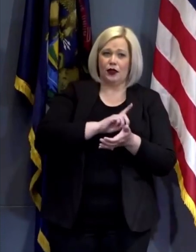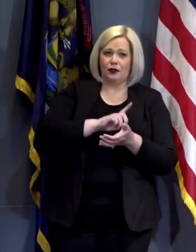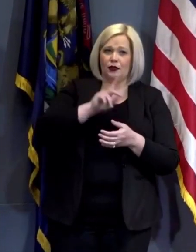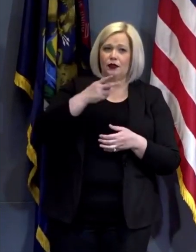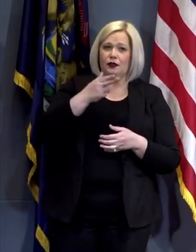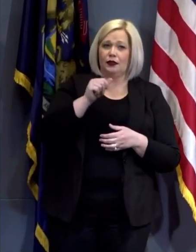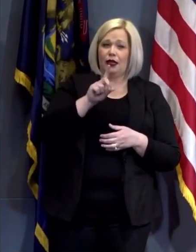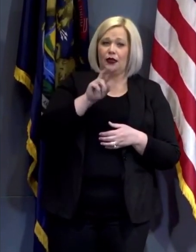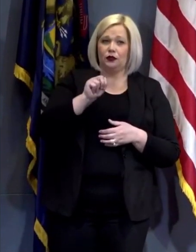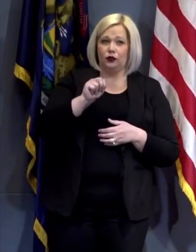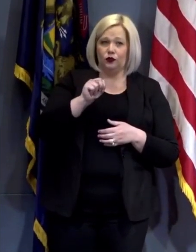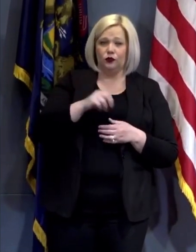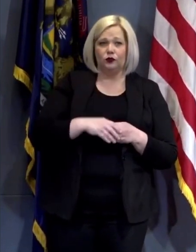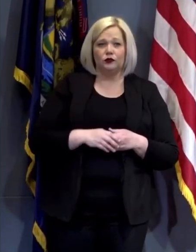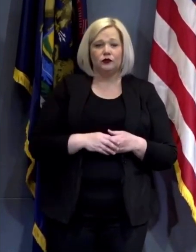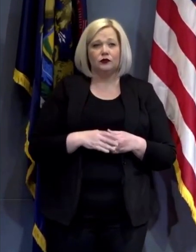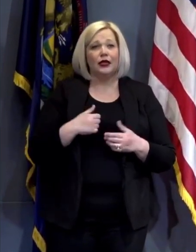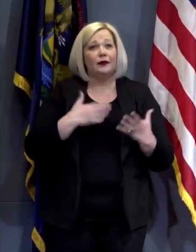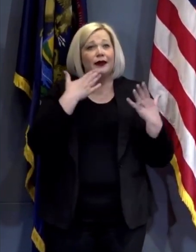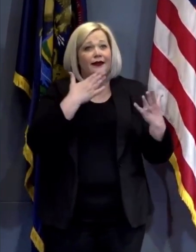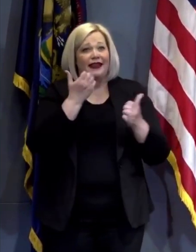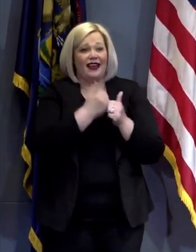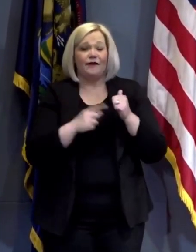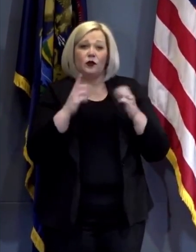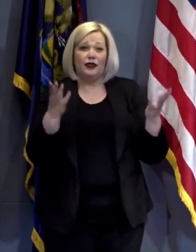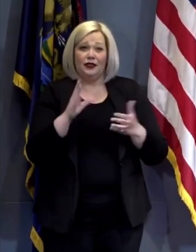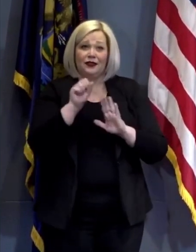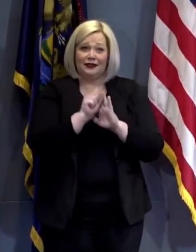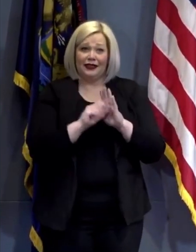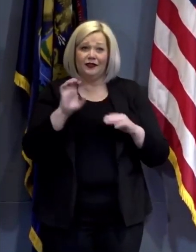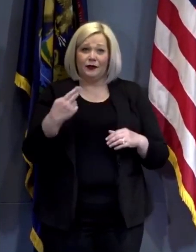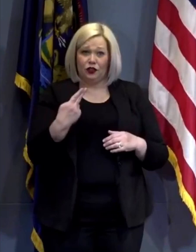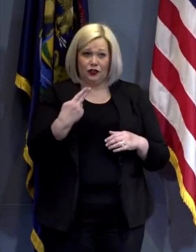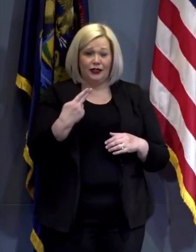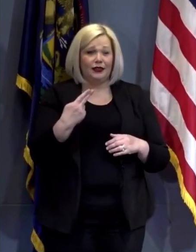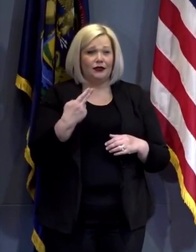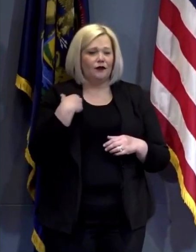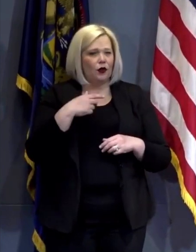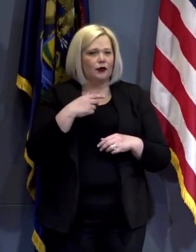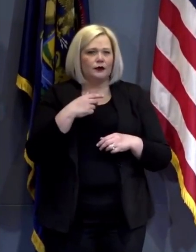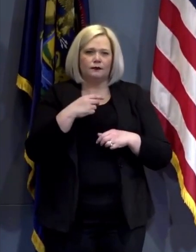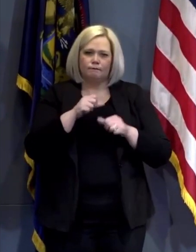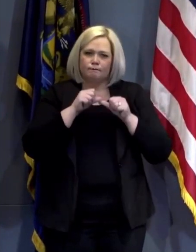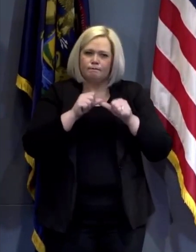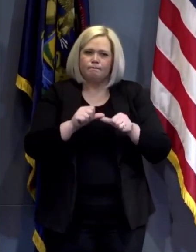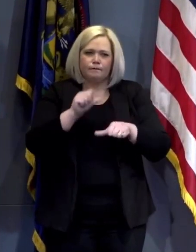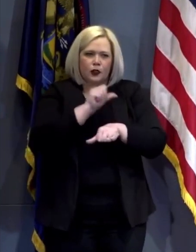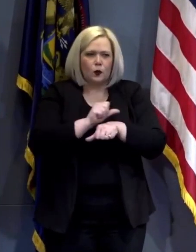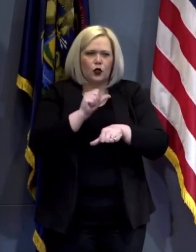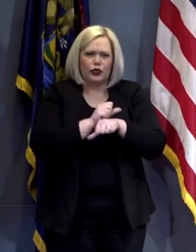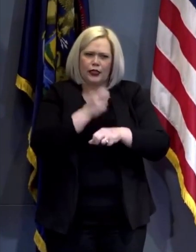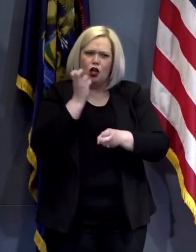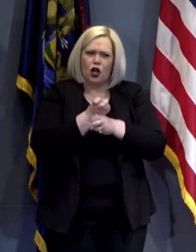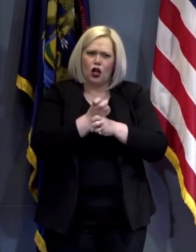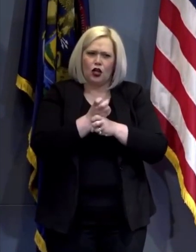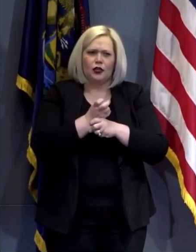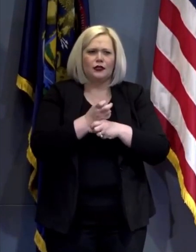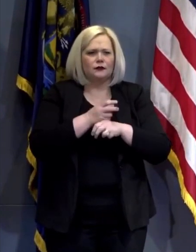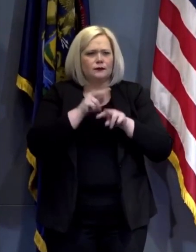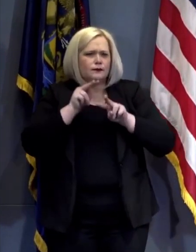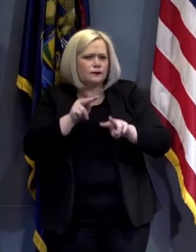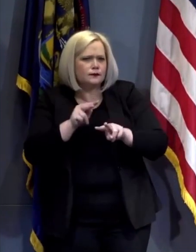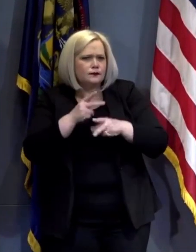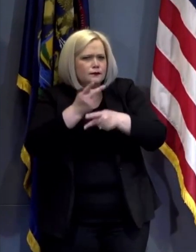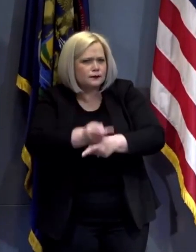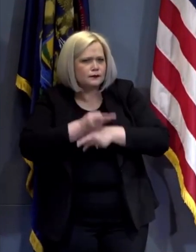I want to thank everyone in the state of Michigan for being vigilant for staying home because which the action that